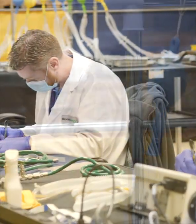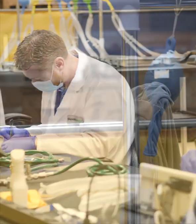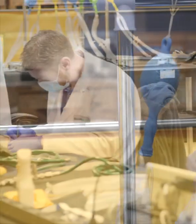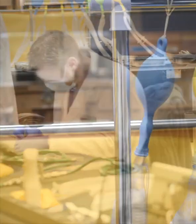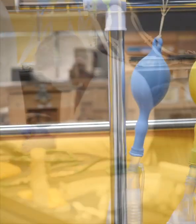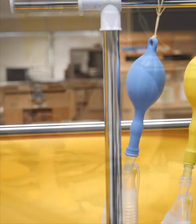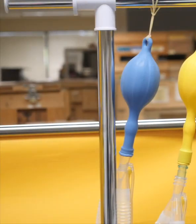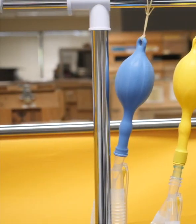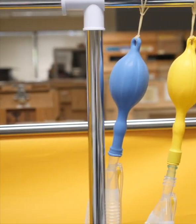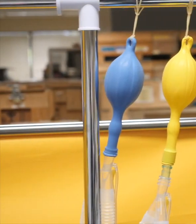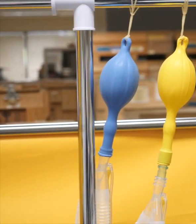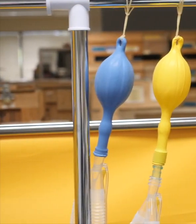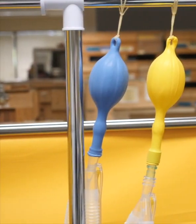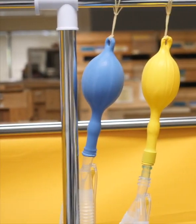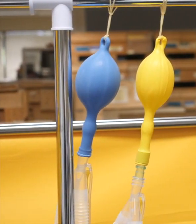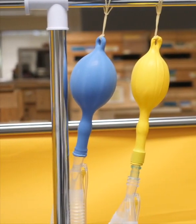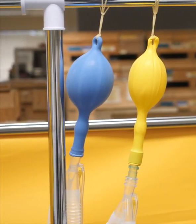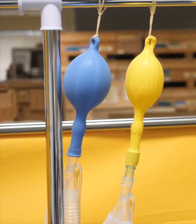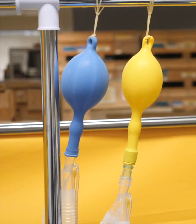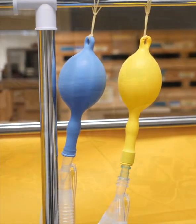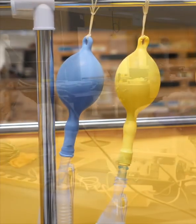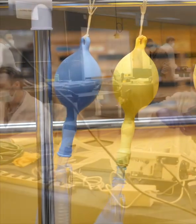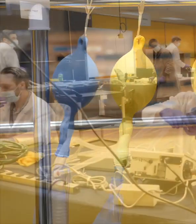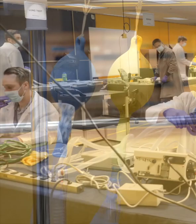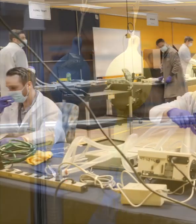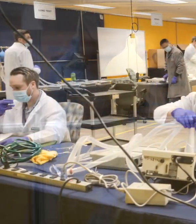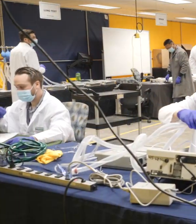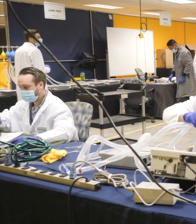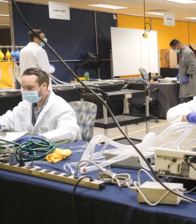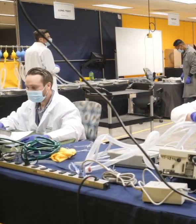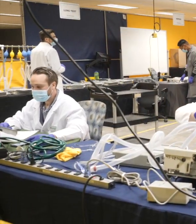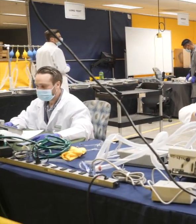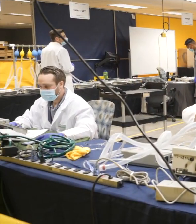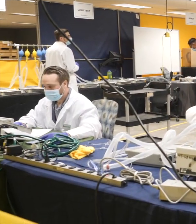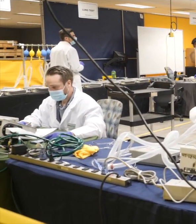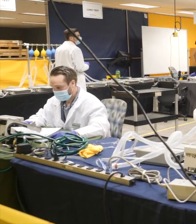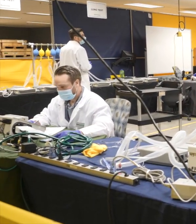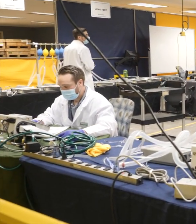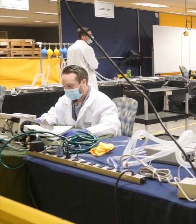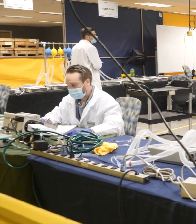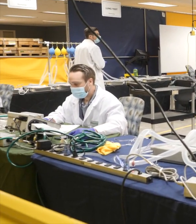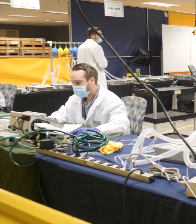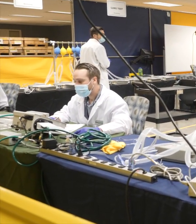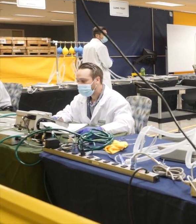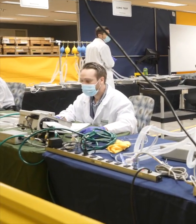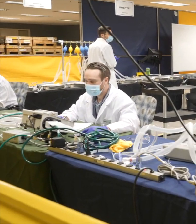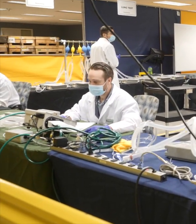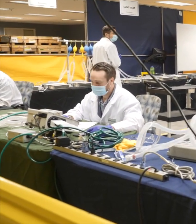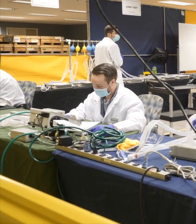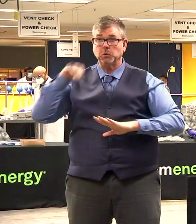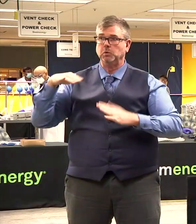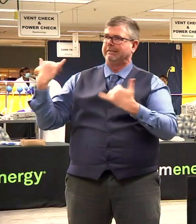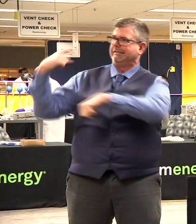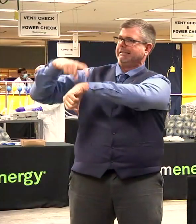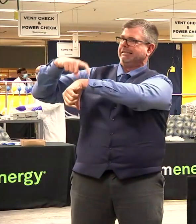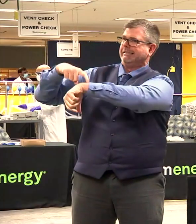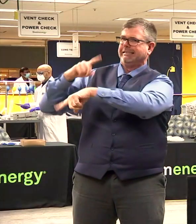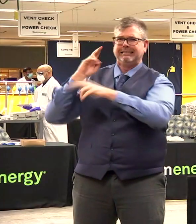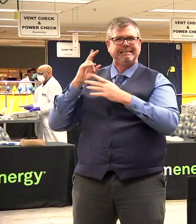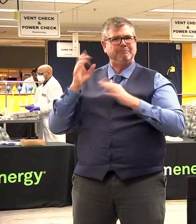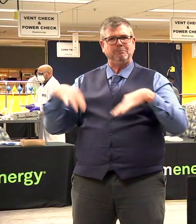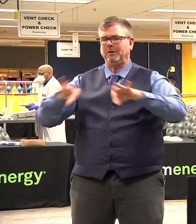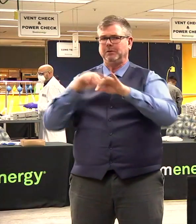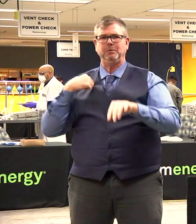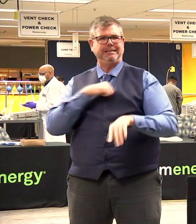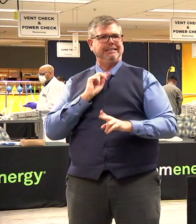of this moment. And, you know, this isn't just a story about brilliant minds. It's about inspired hearts. And I am so,